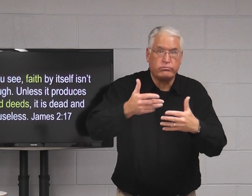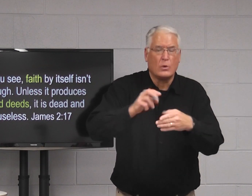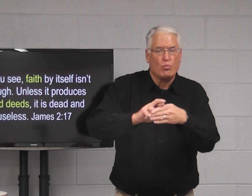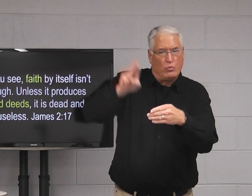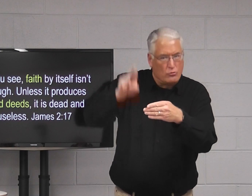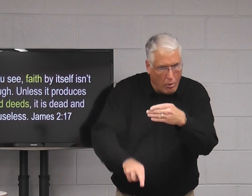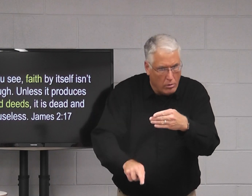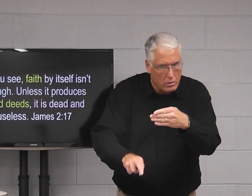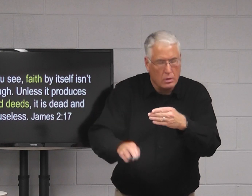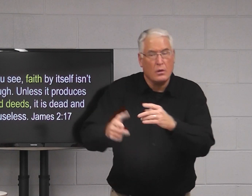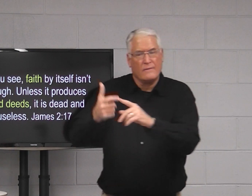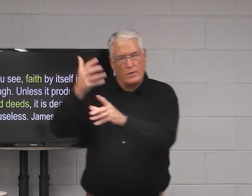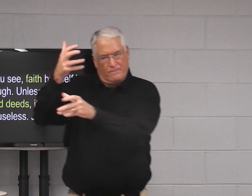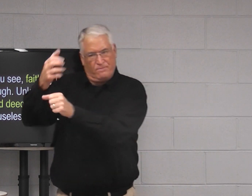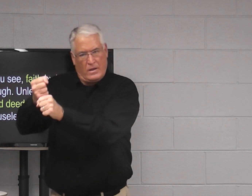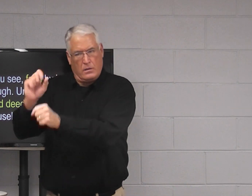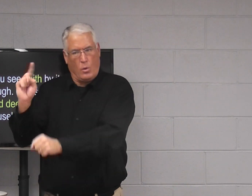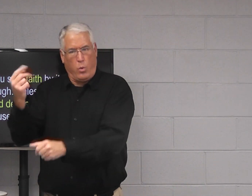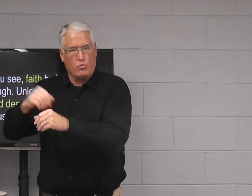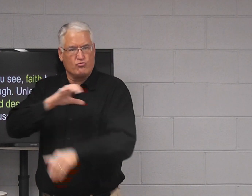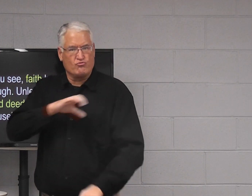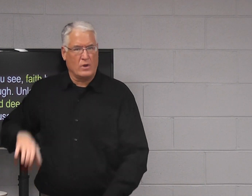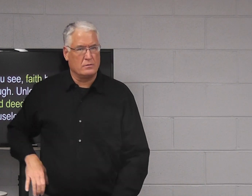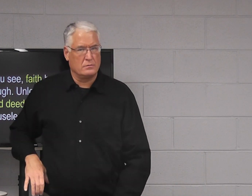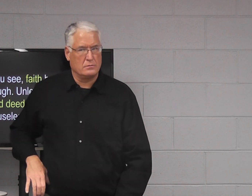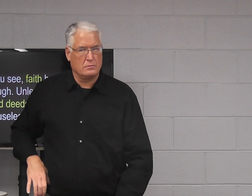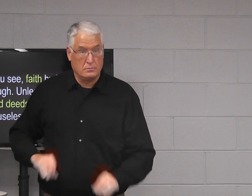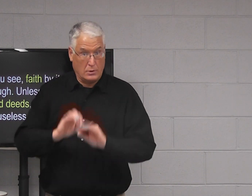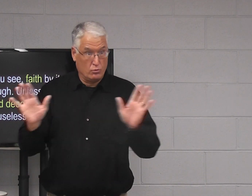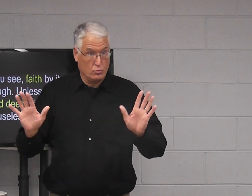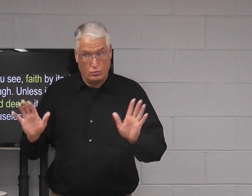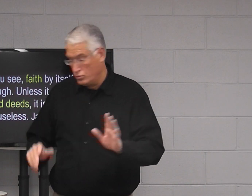works is a result from our faith in Jesus Christ.